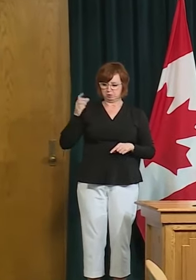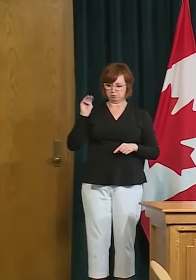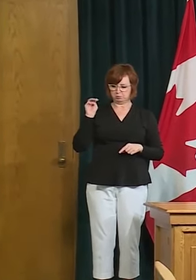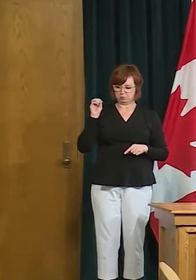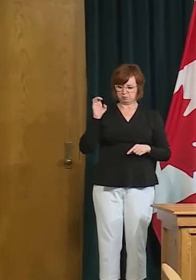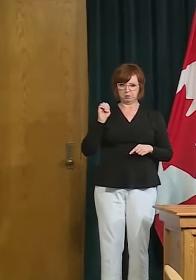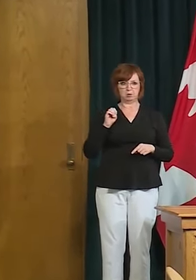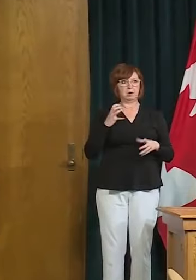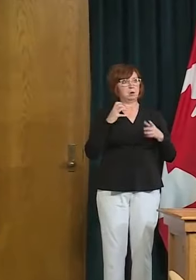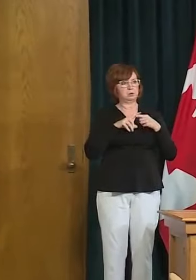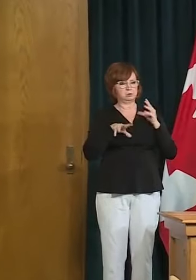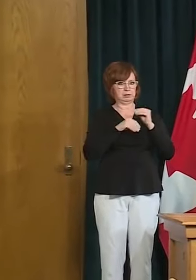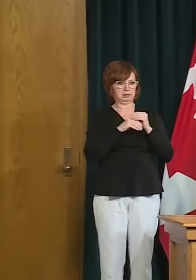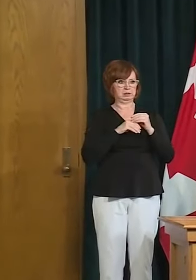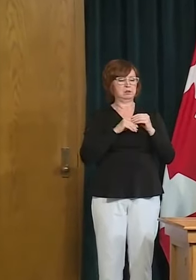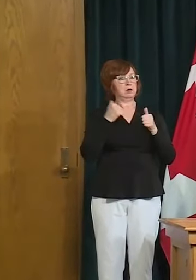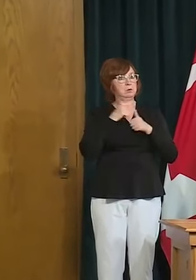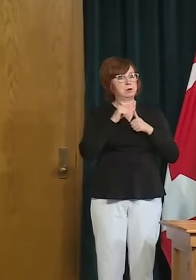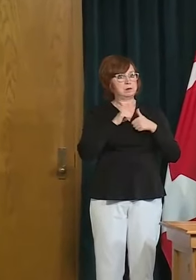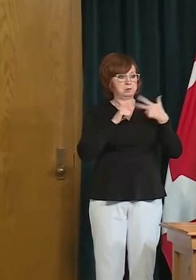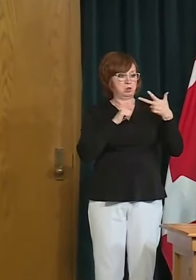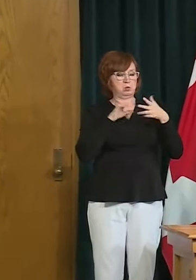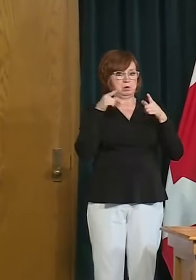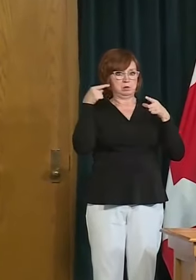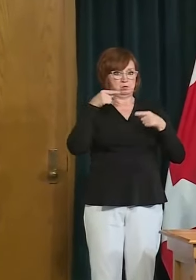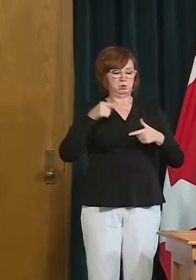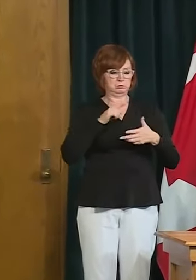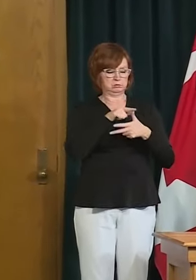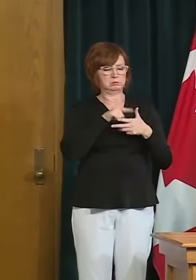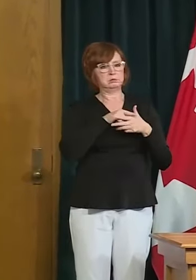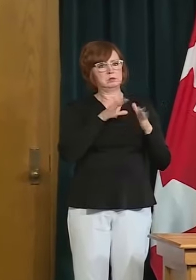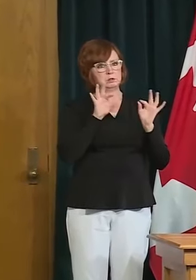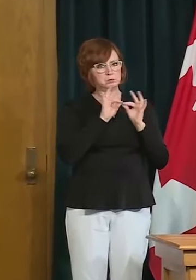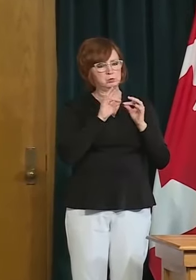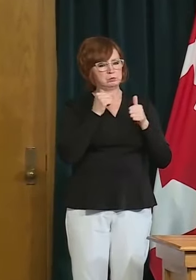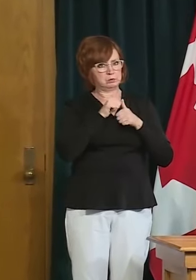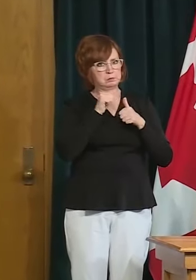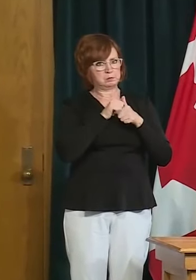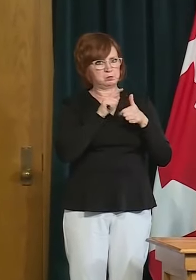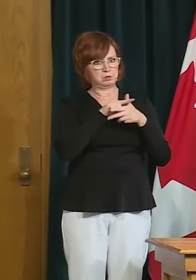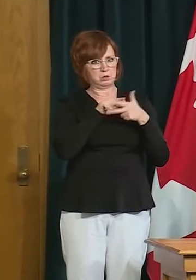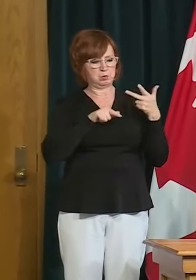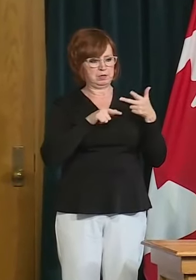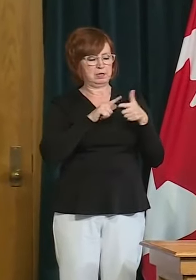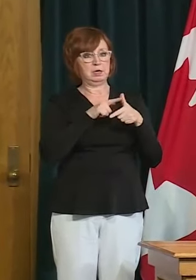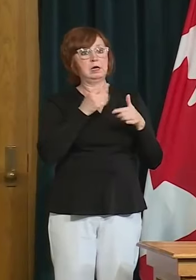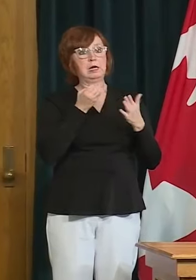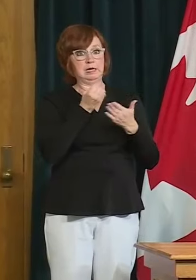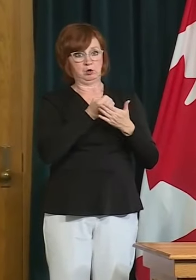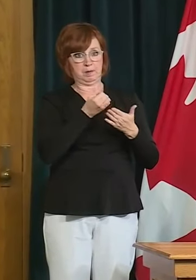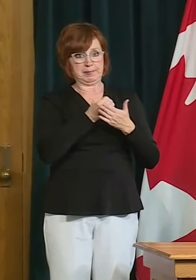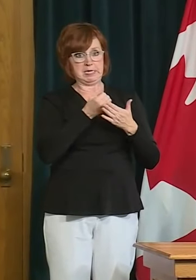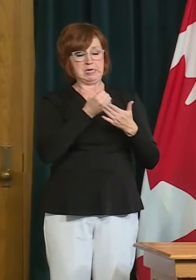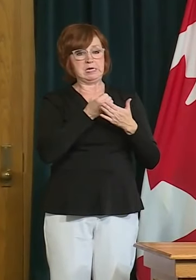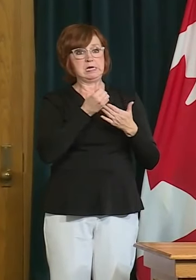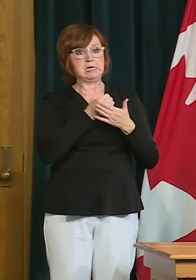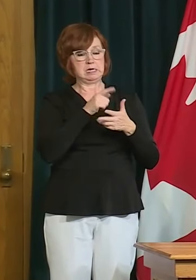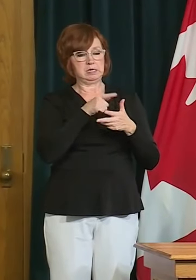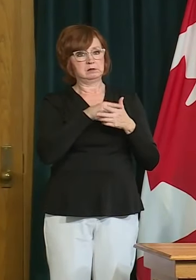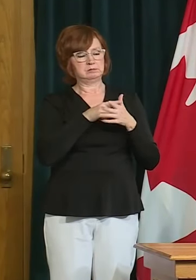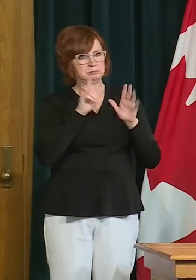points uh to reopening saskatchewan the first is our economy and i think it's important for us to identify and recognize that